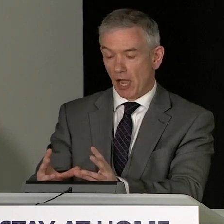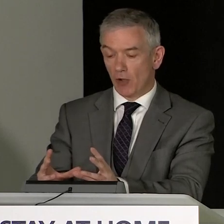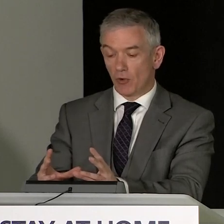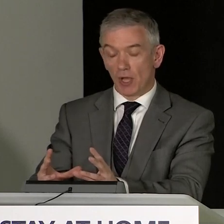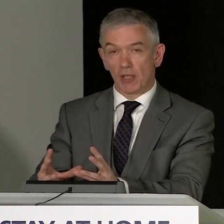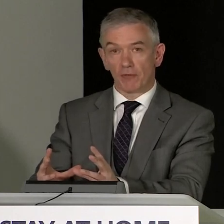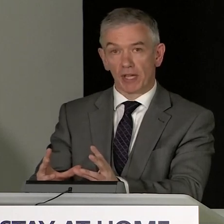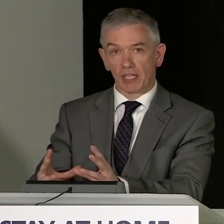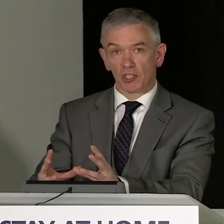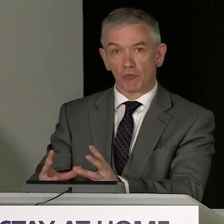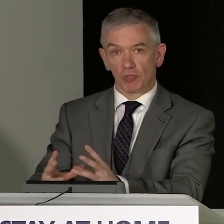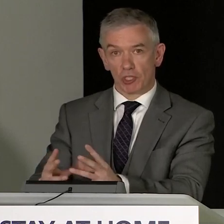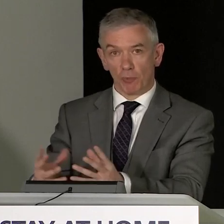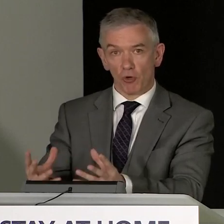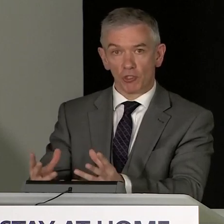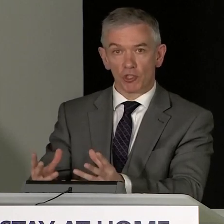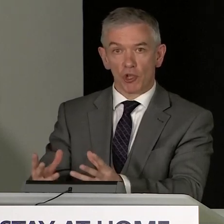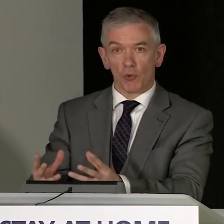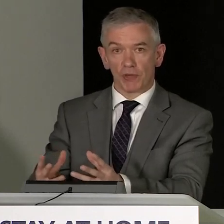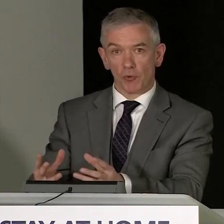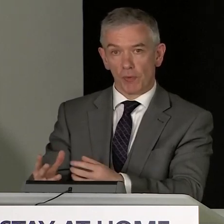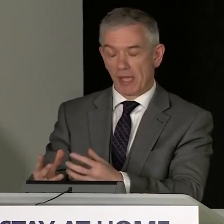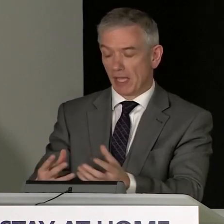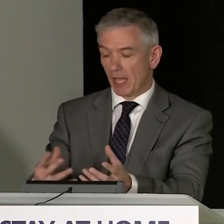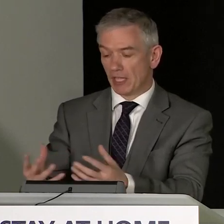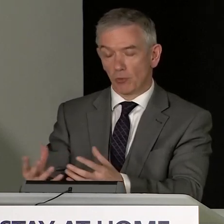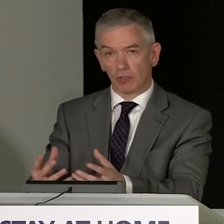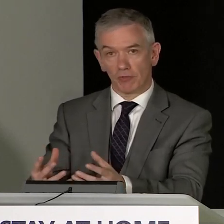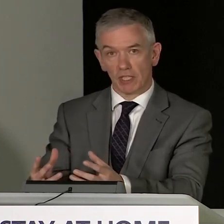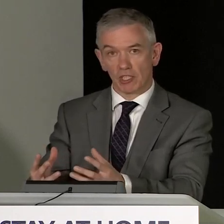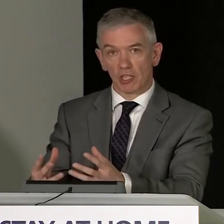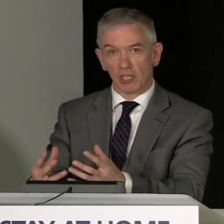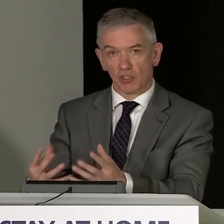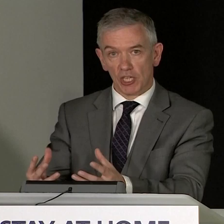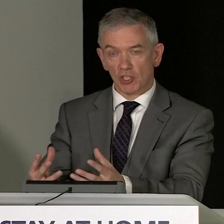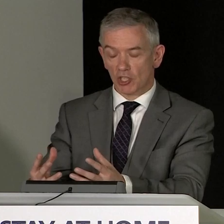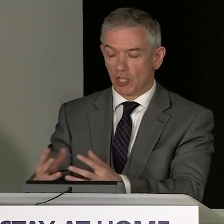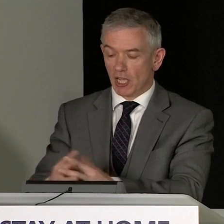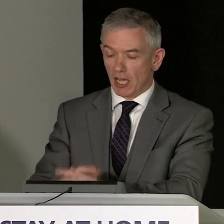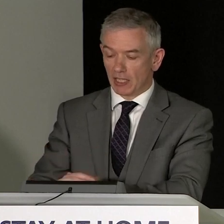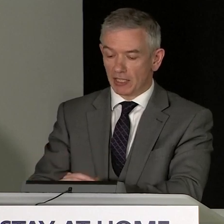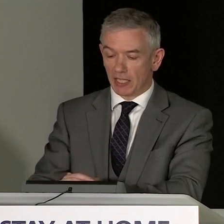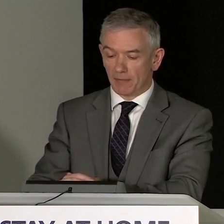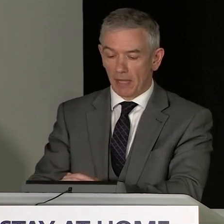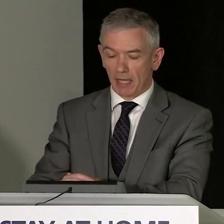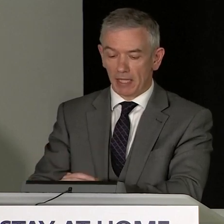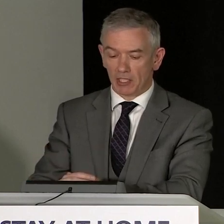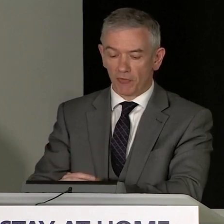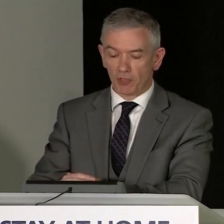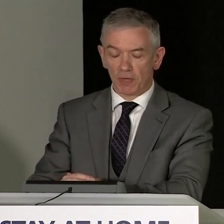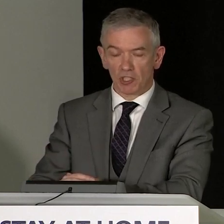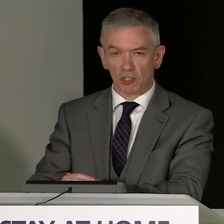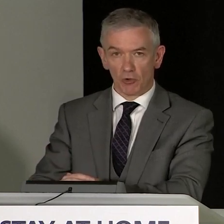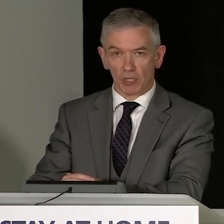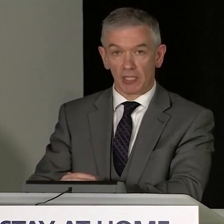how the virus responds whenever we make any one of these changes and as the First Minister has outlined